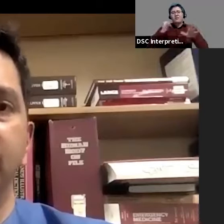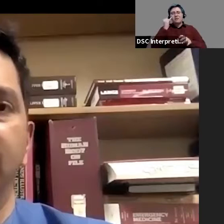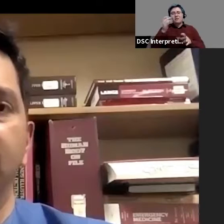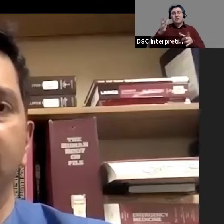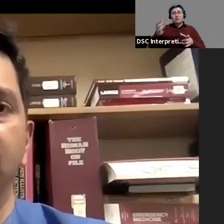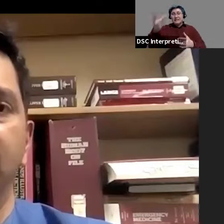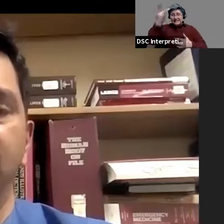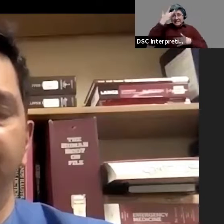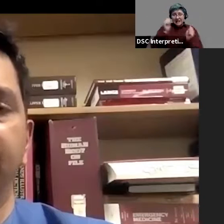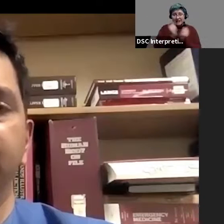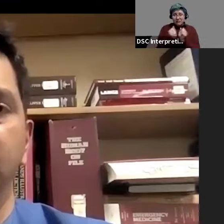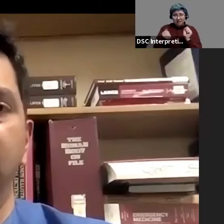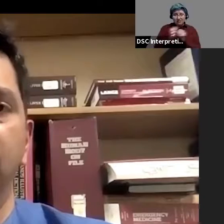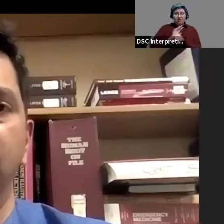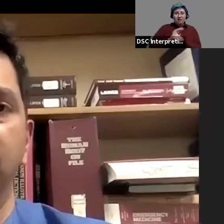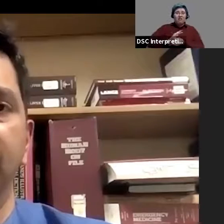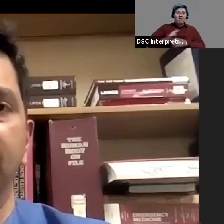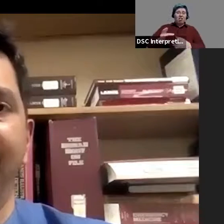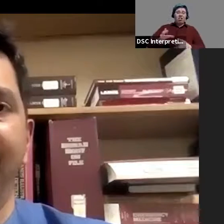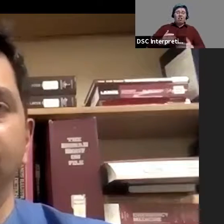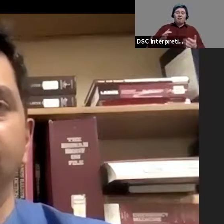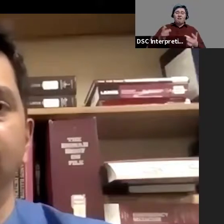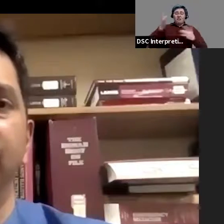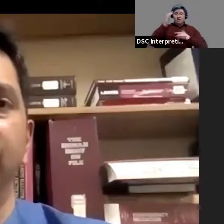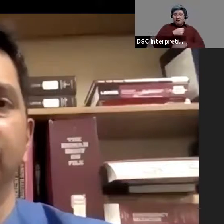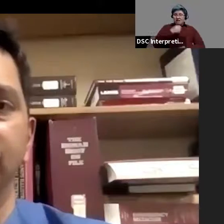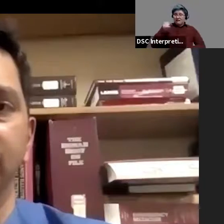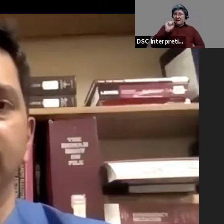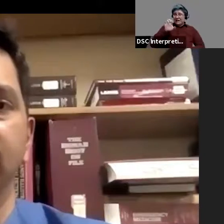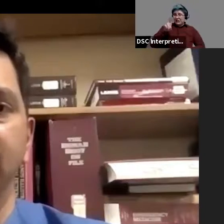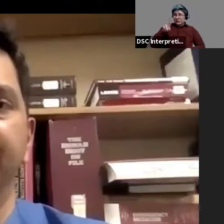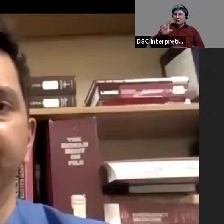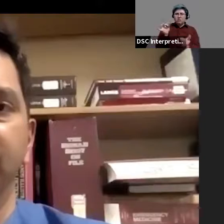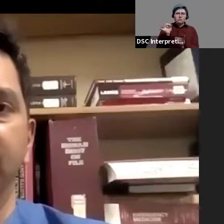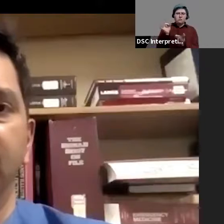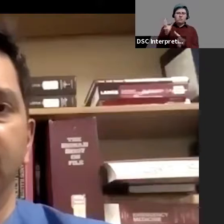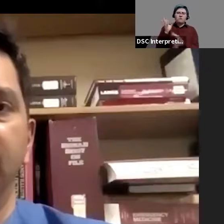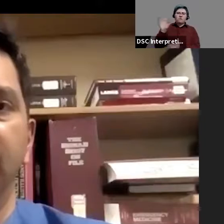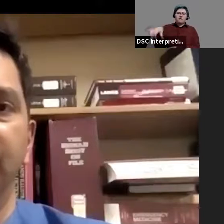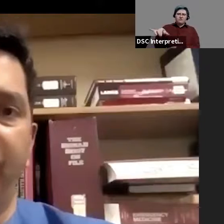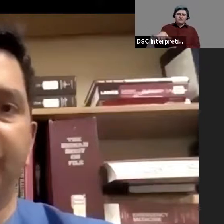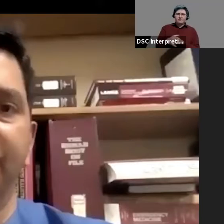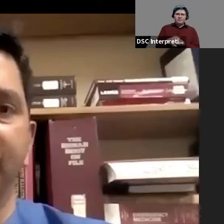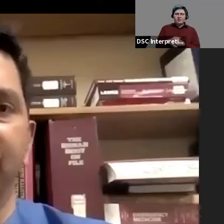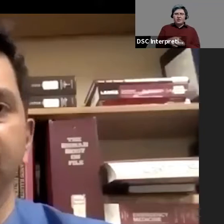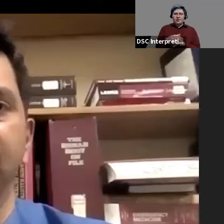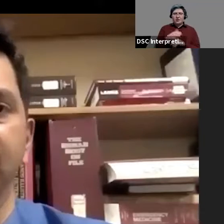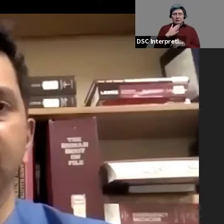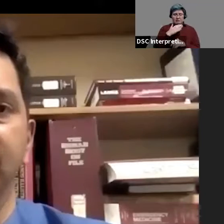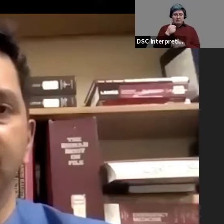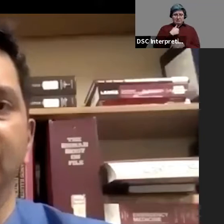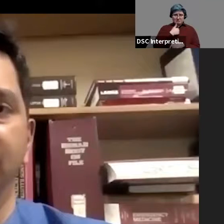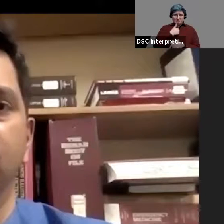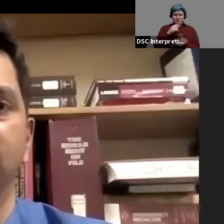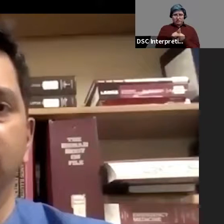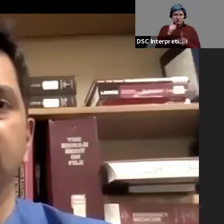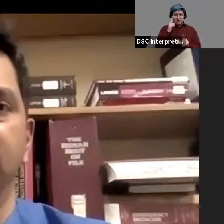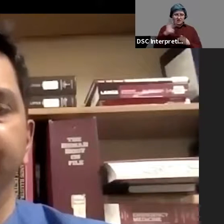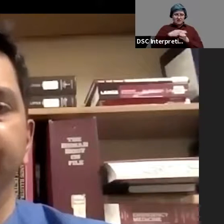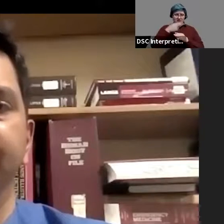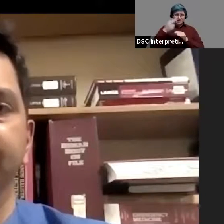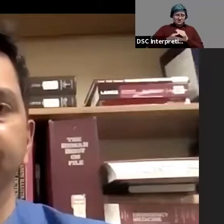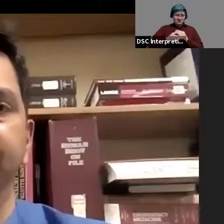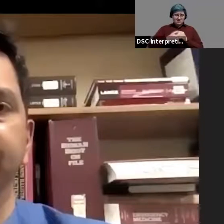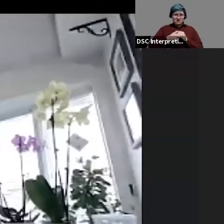virus infection and you're in the ICU, that's a very serious thing. And in my practice, I've seen the consequences.